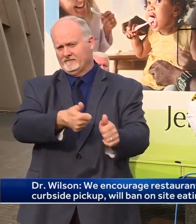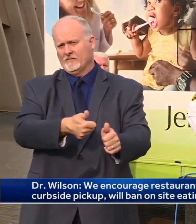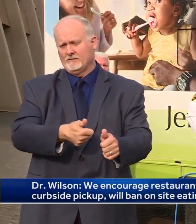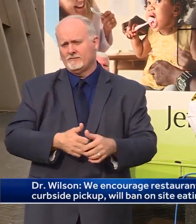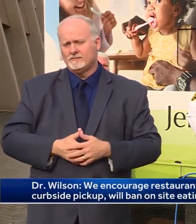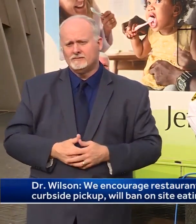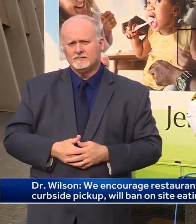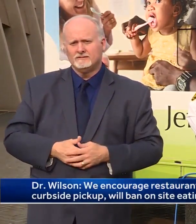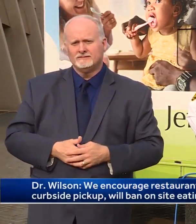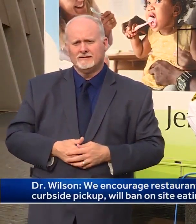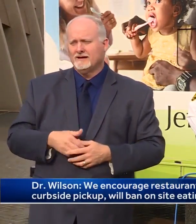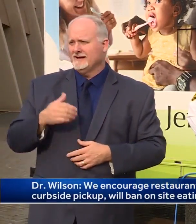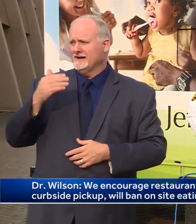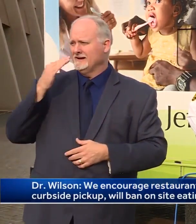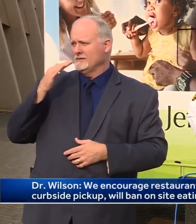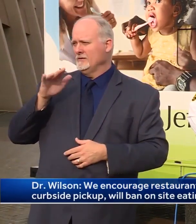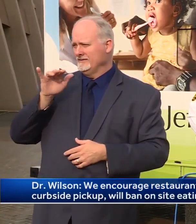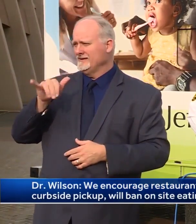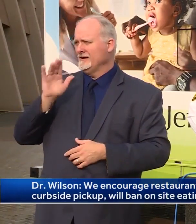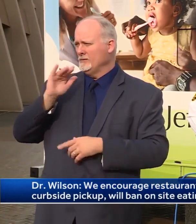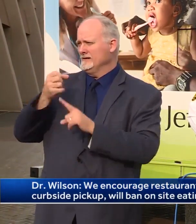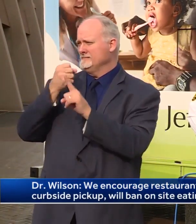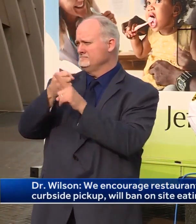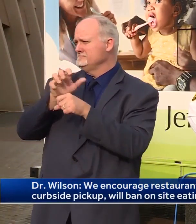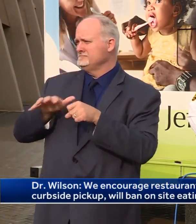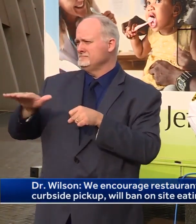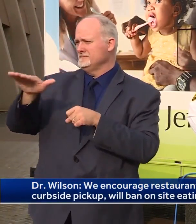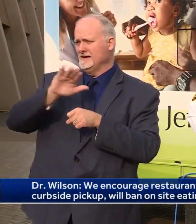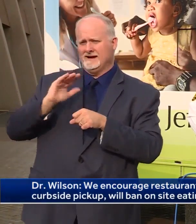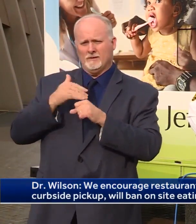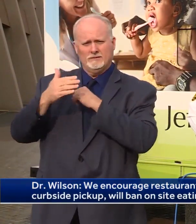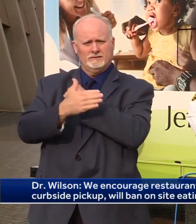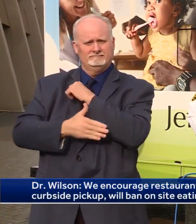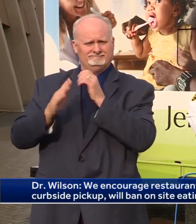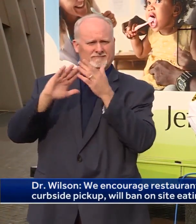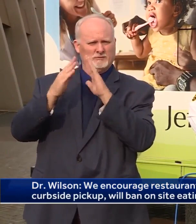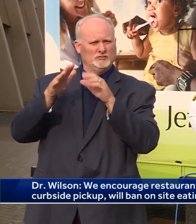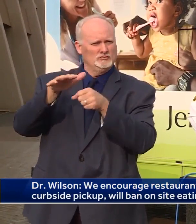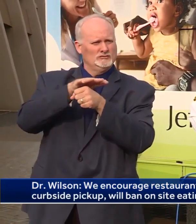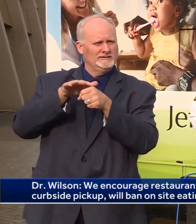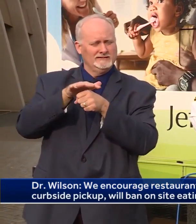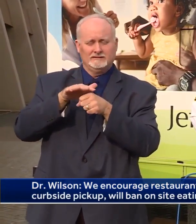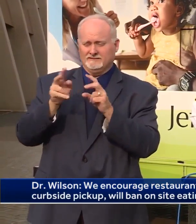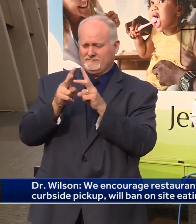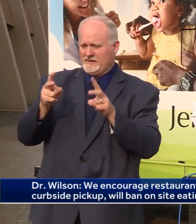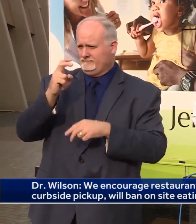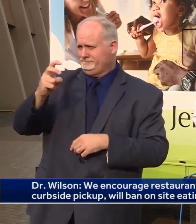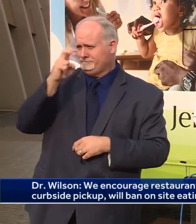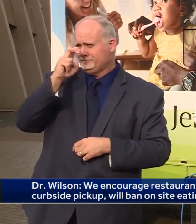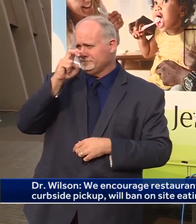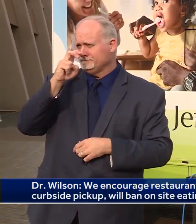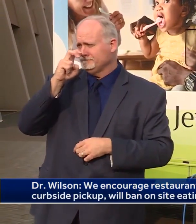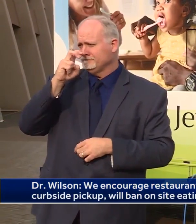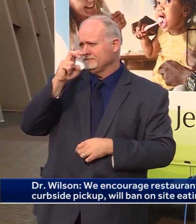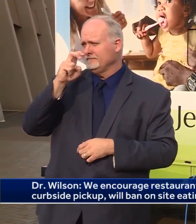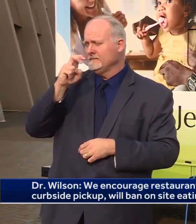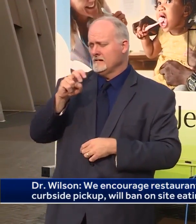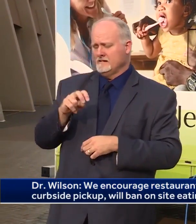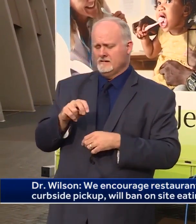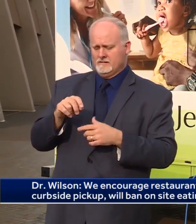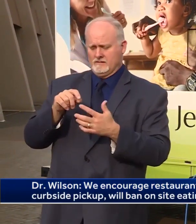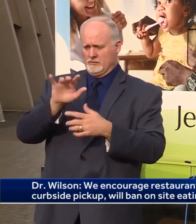I know that this has a big impact on our community. It's quite restrictive. The 25